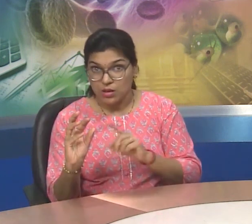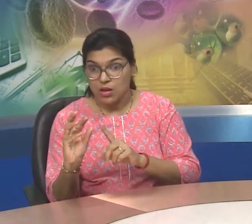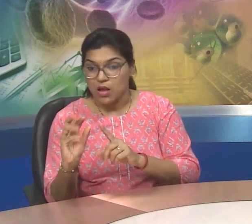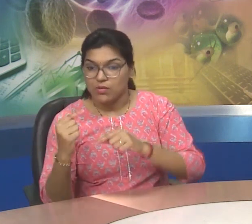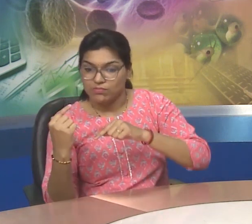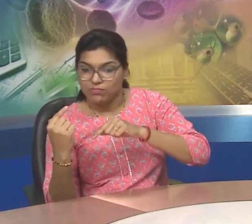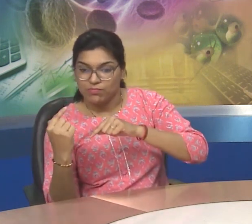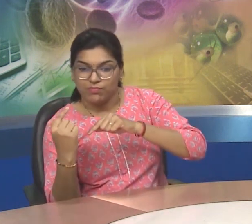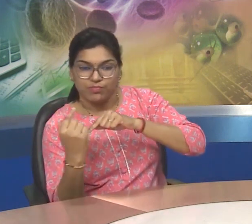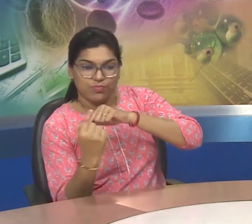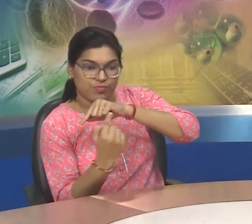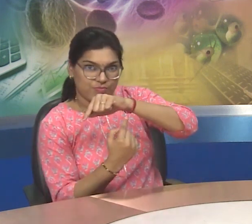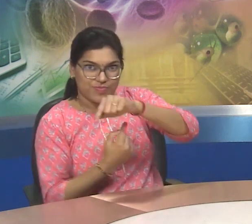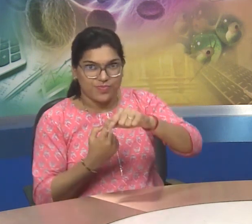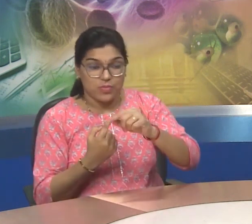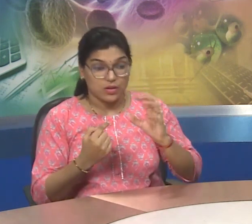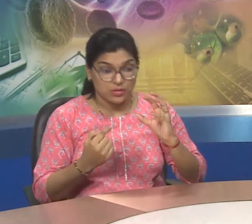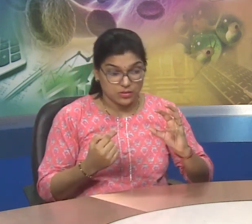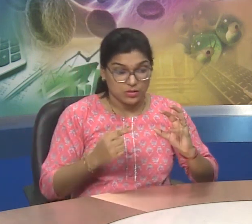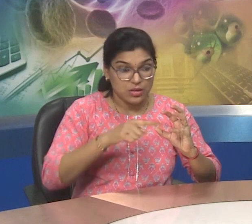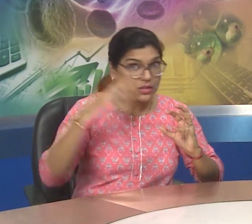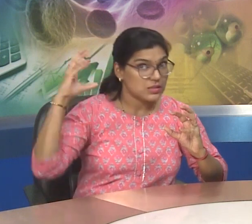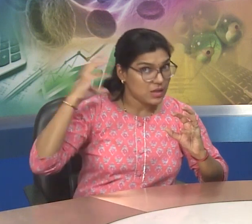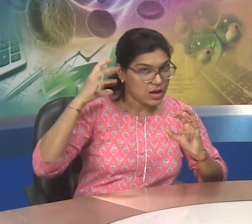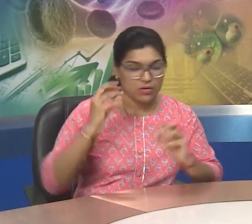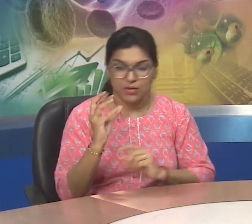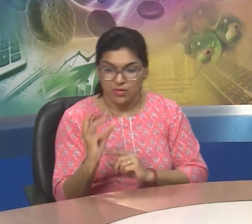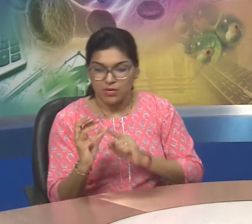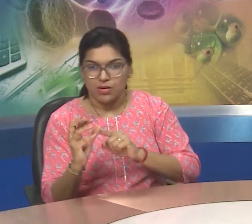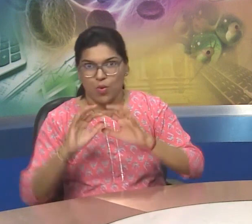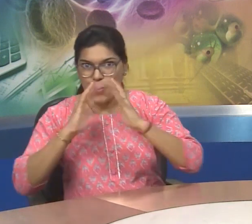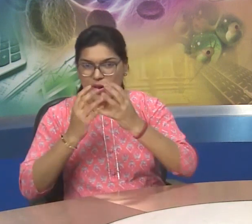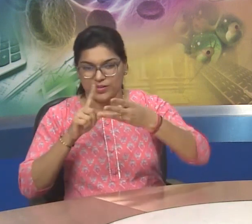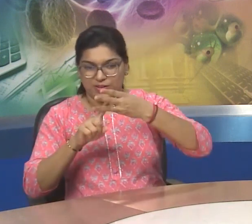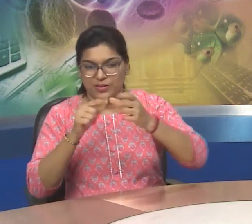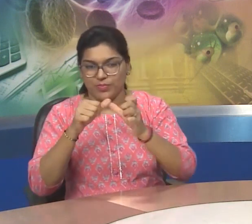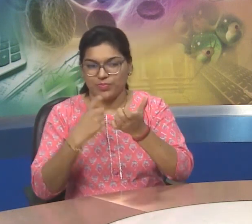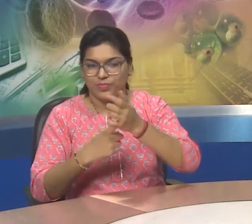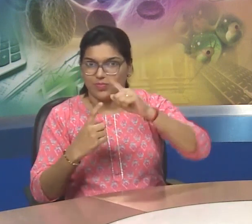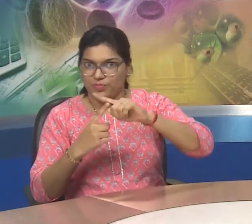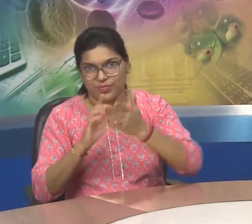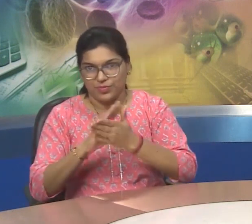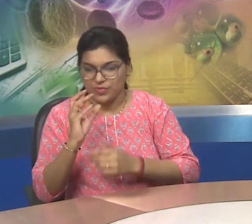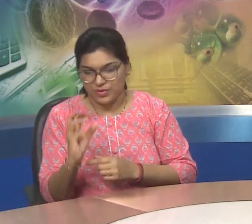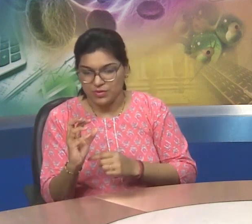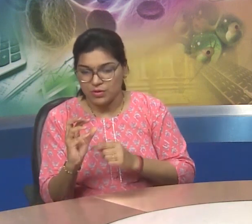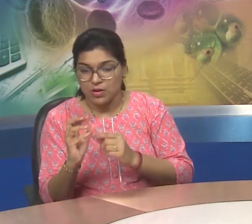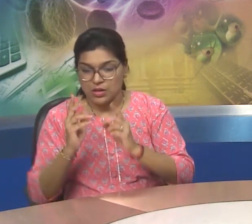on its axis in twenty